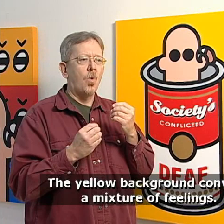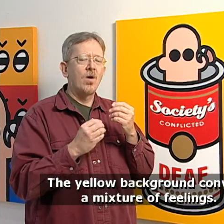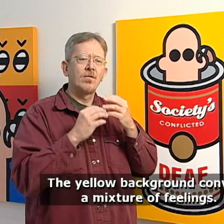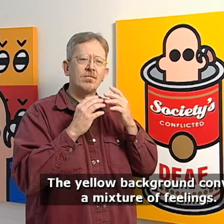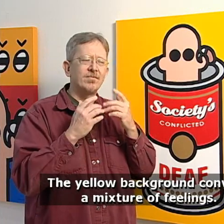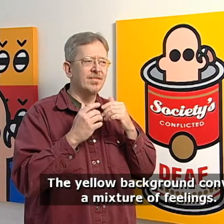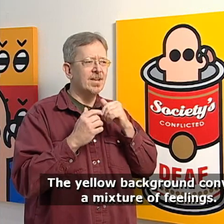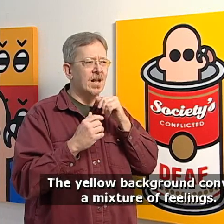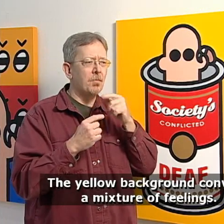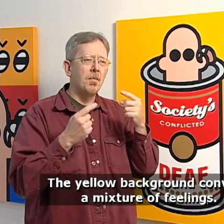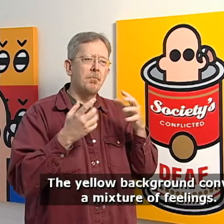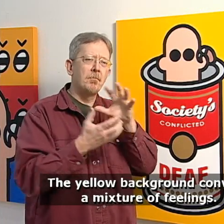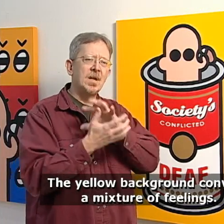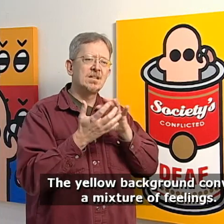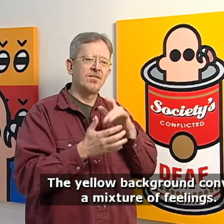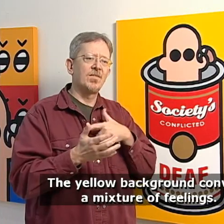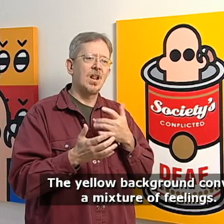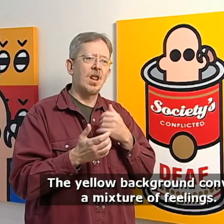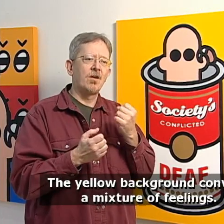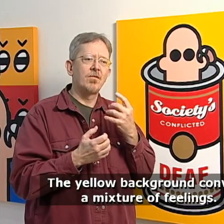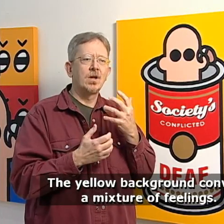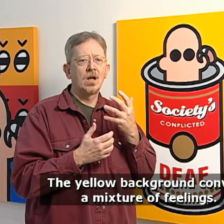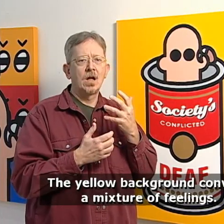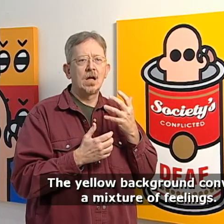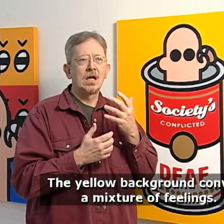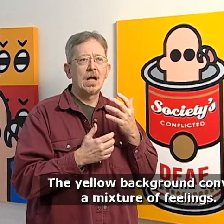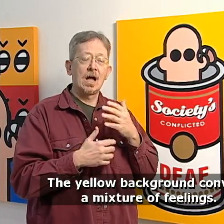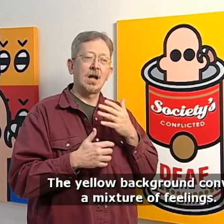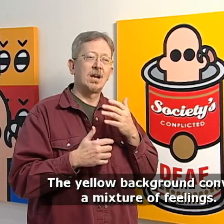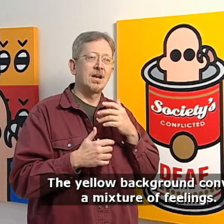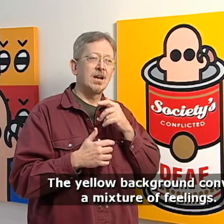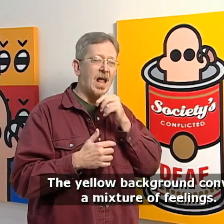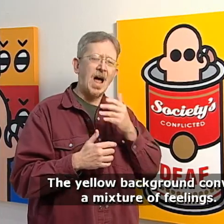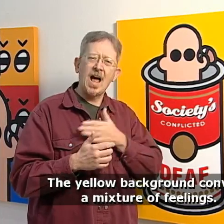The yellow background conveys a mixture of feelings.